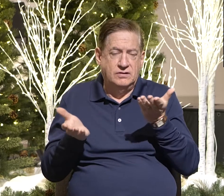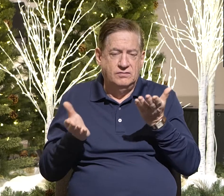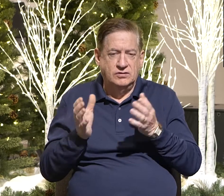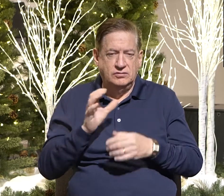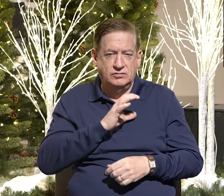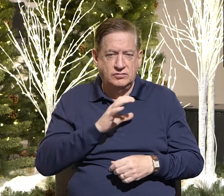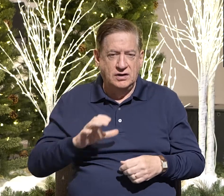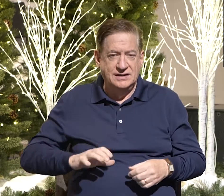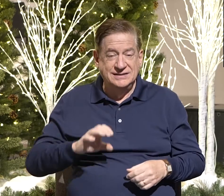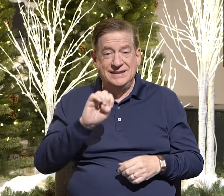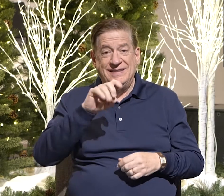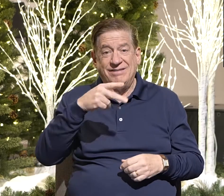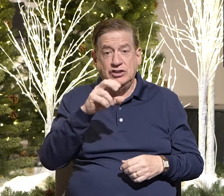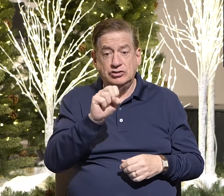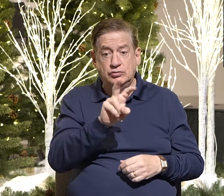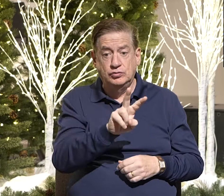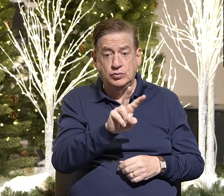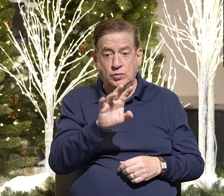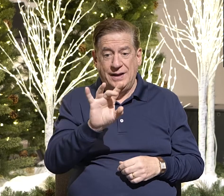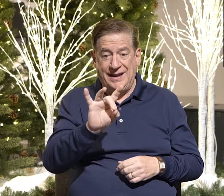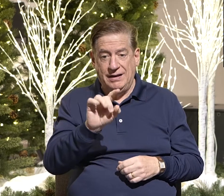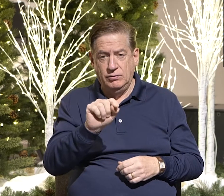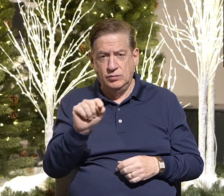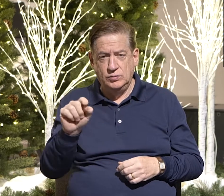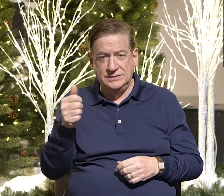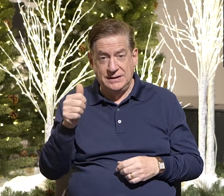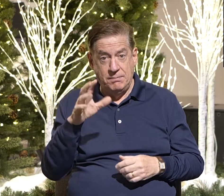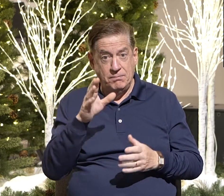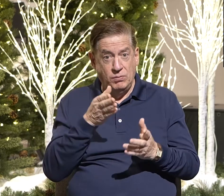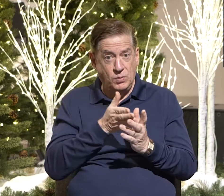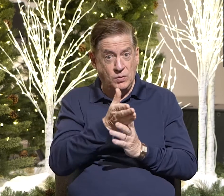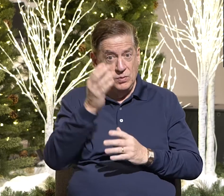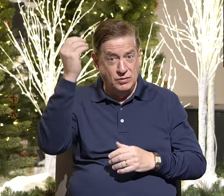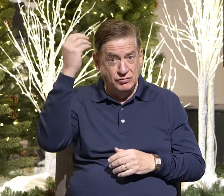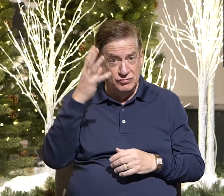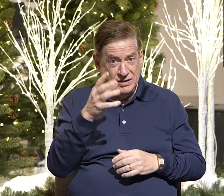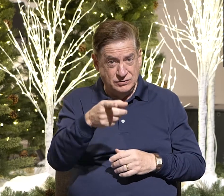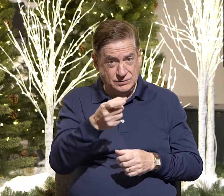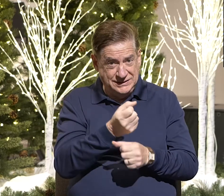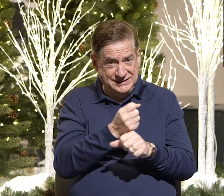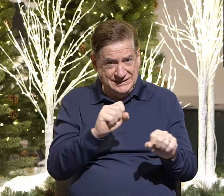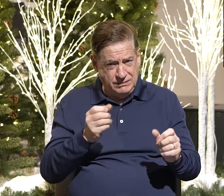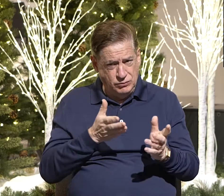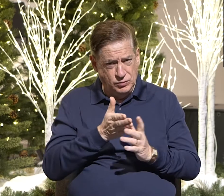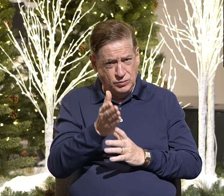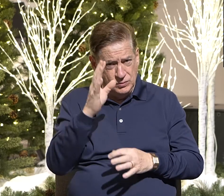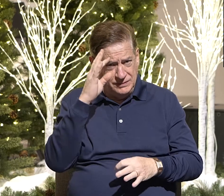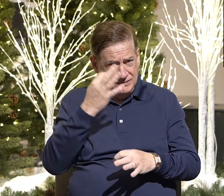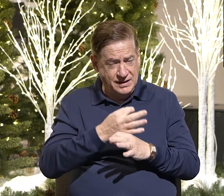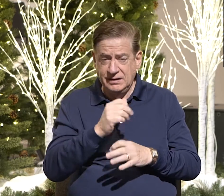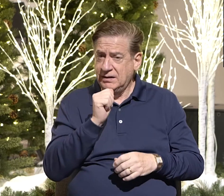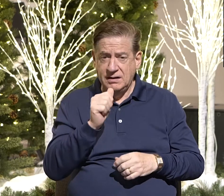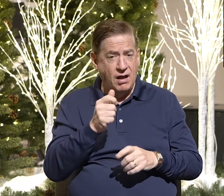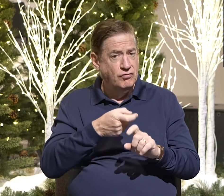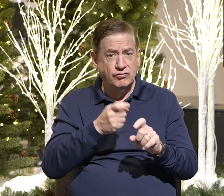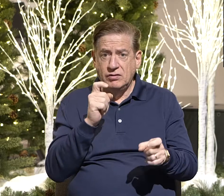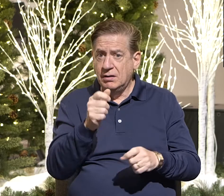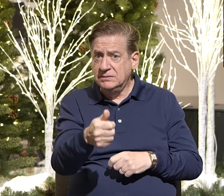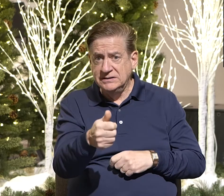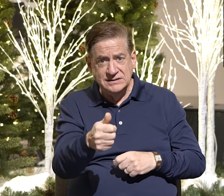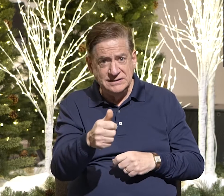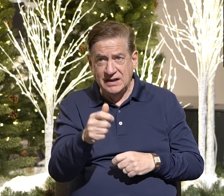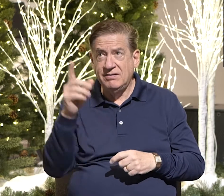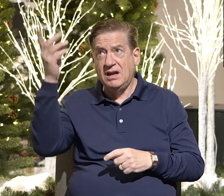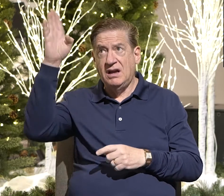through 10. For it is by grace you have been saved through faith. And this is not from yourselves. It is a gift of God, not